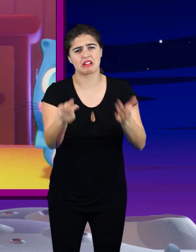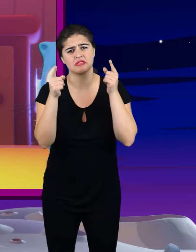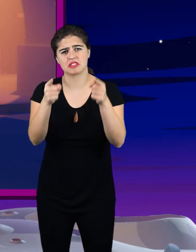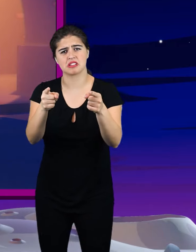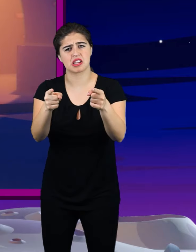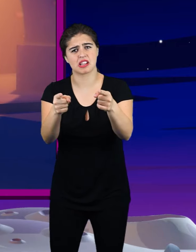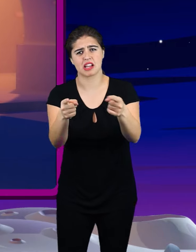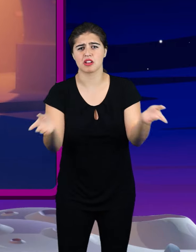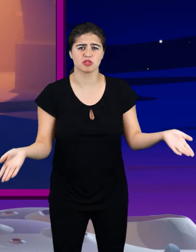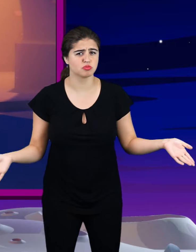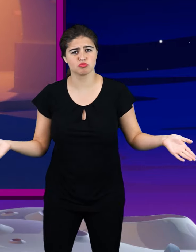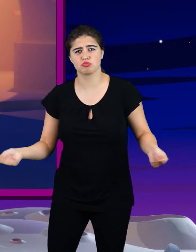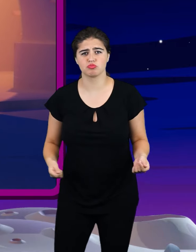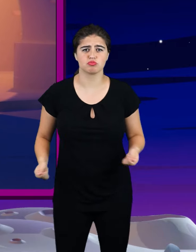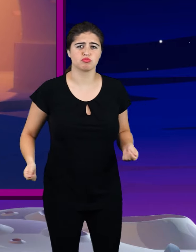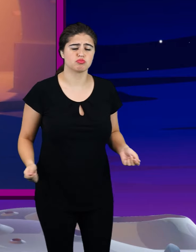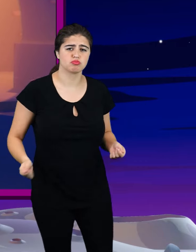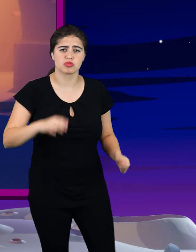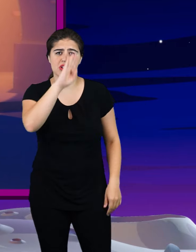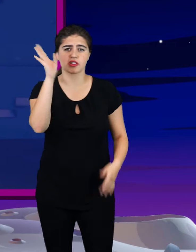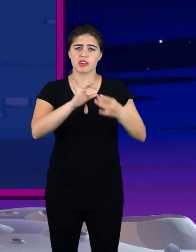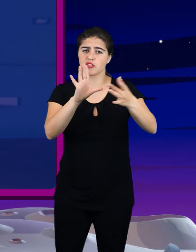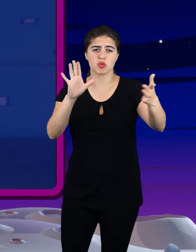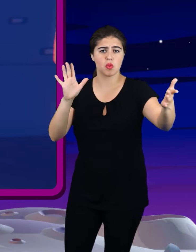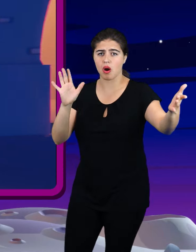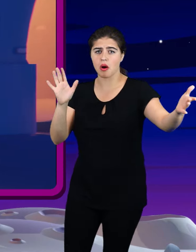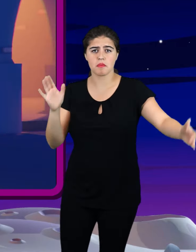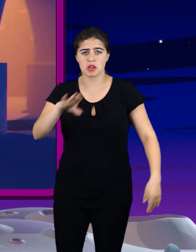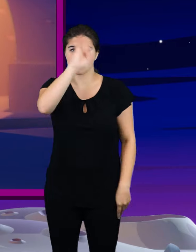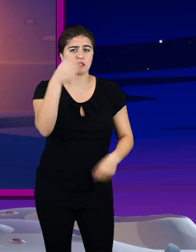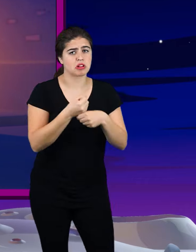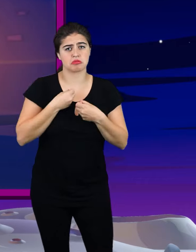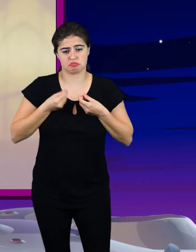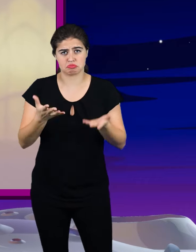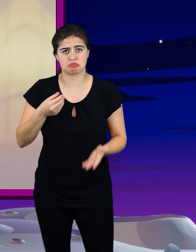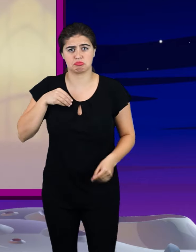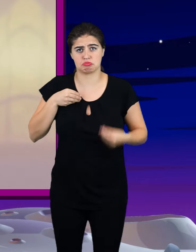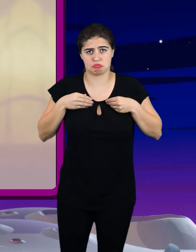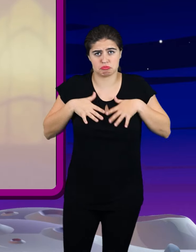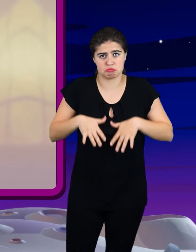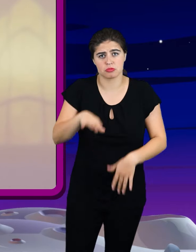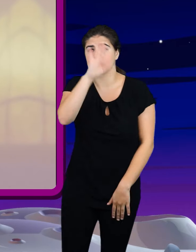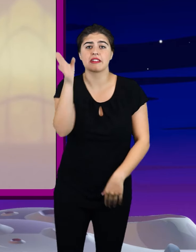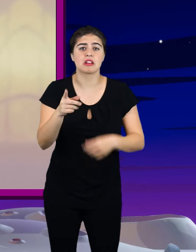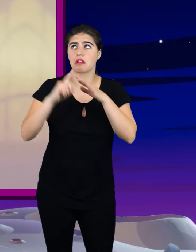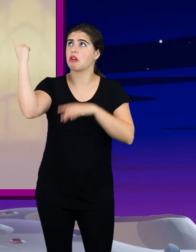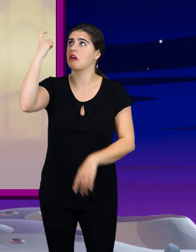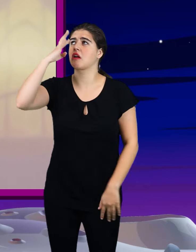And fail you Never gonna give you up Never gonna let you down Never gonna run around